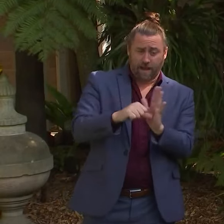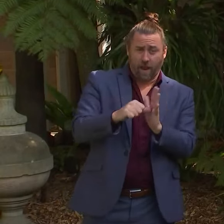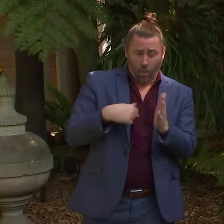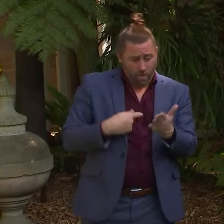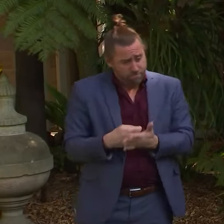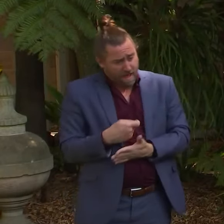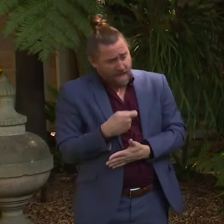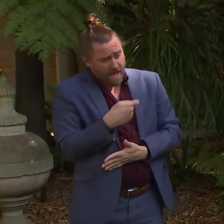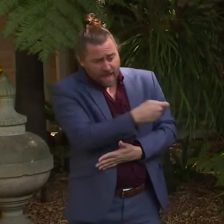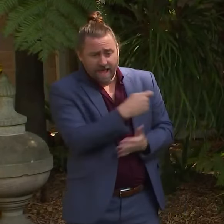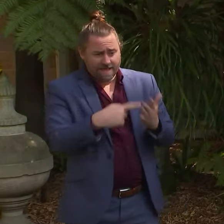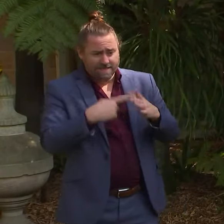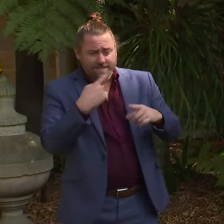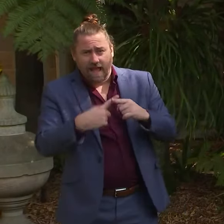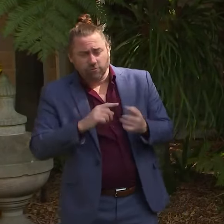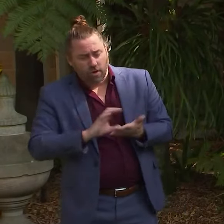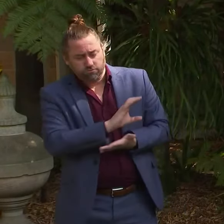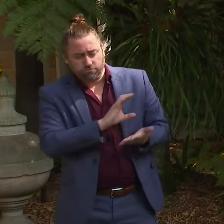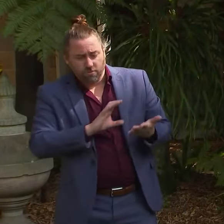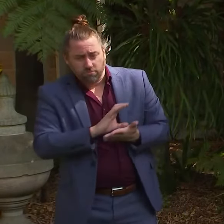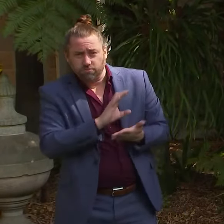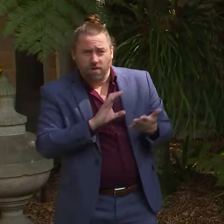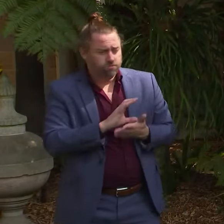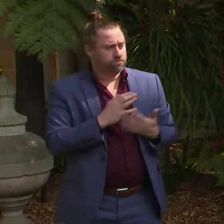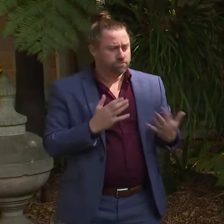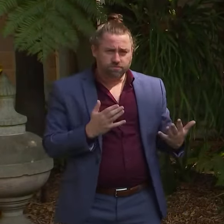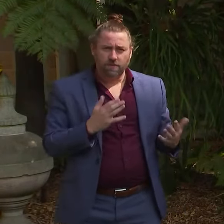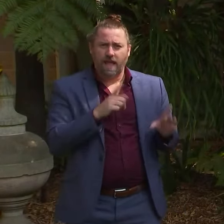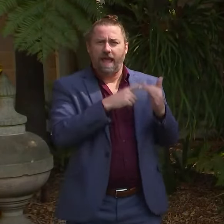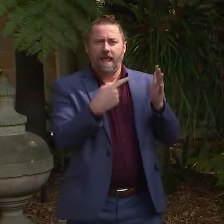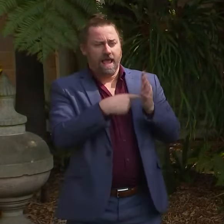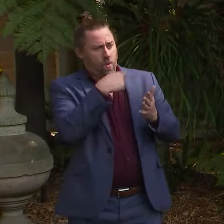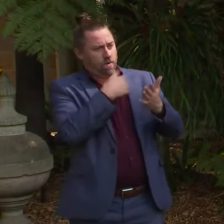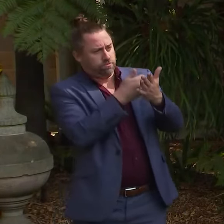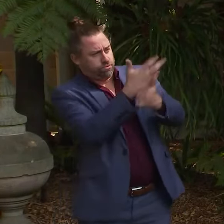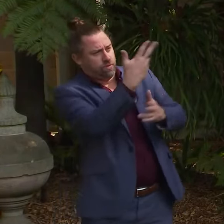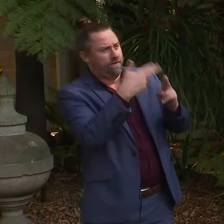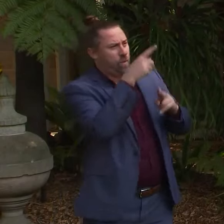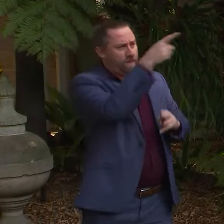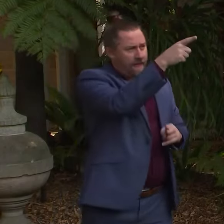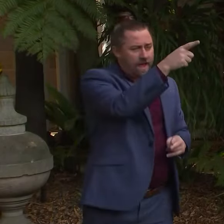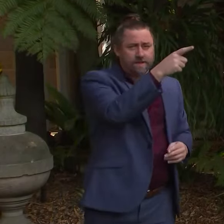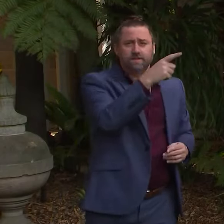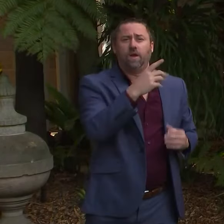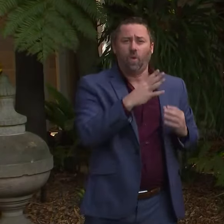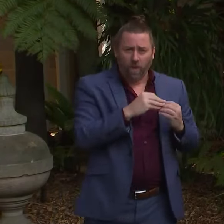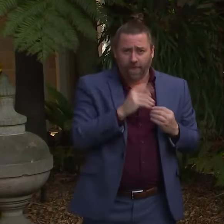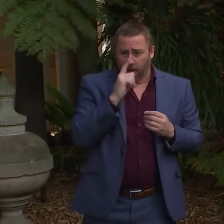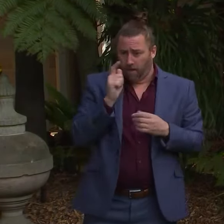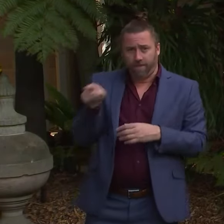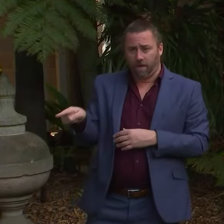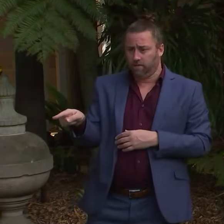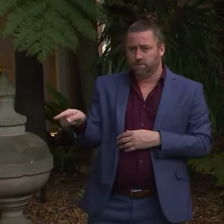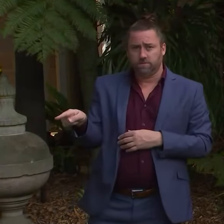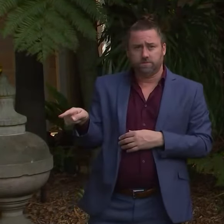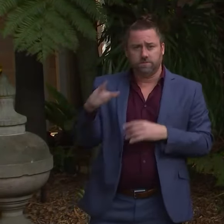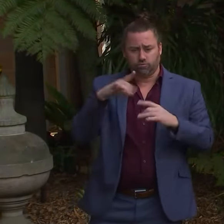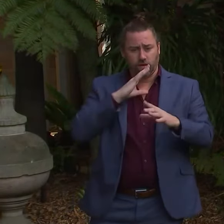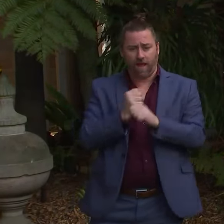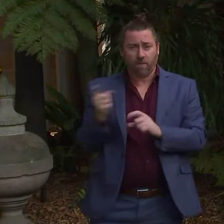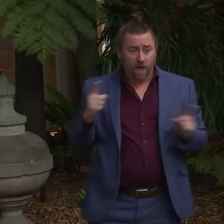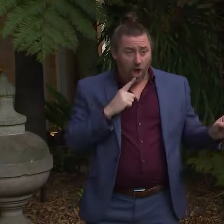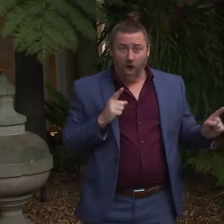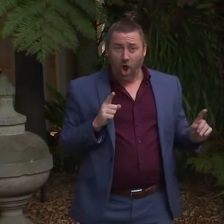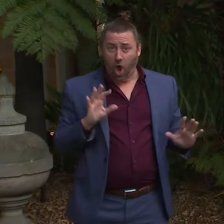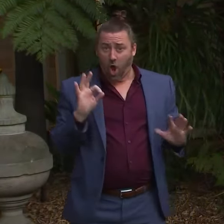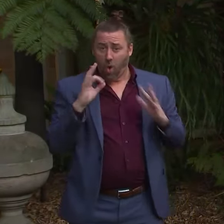But it's not. Ask the Commonwealth why it's not. Yeah, there